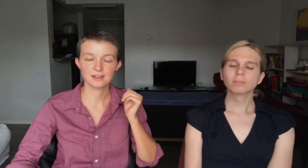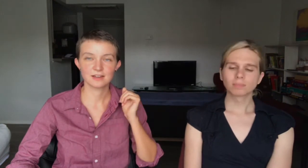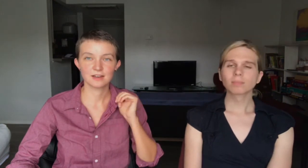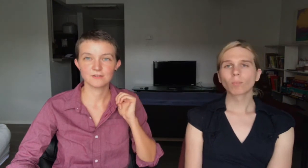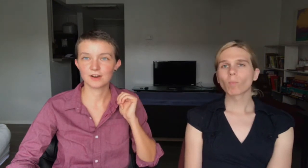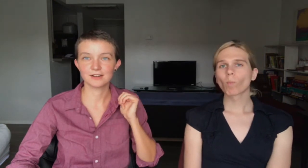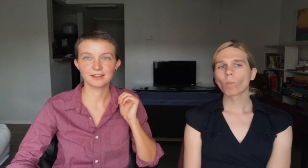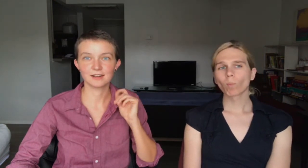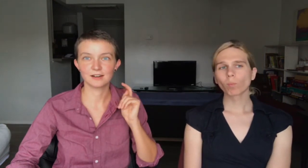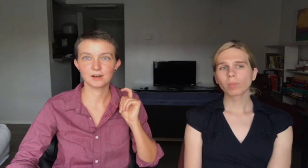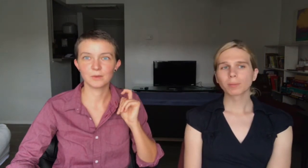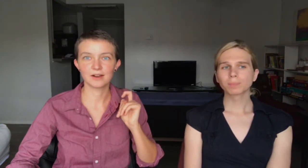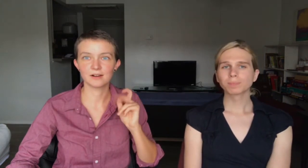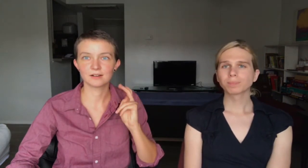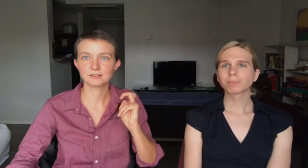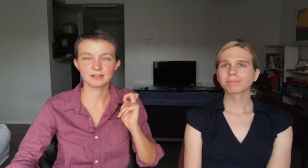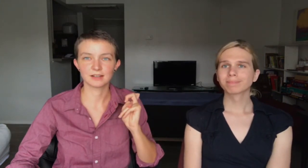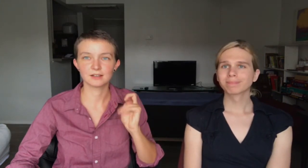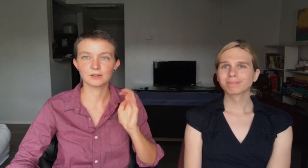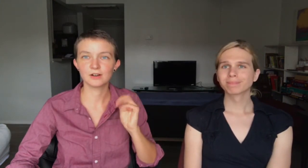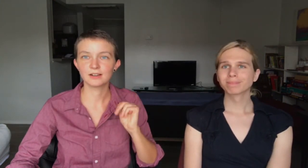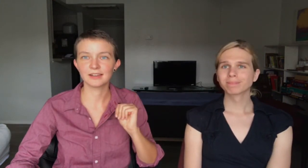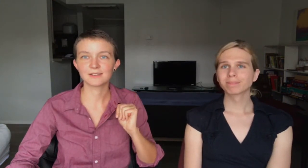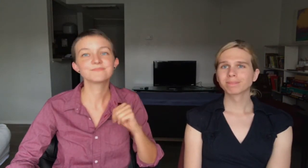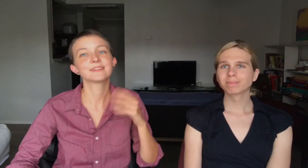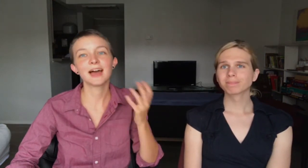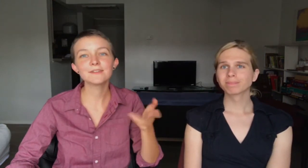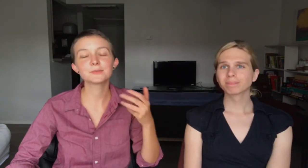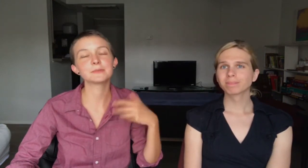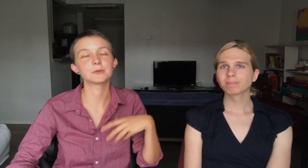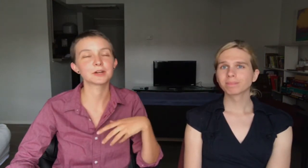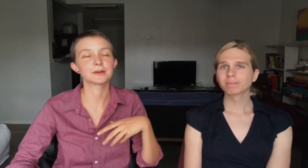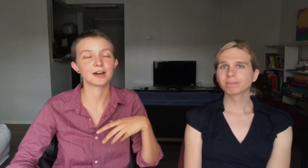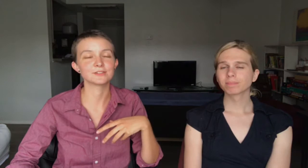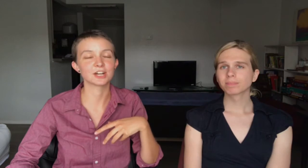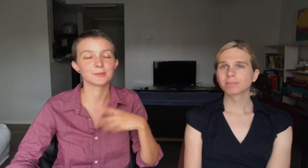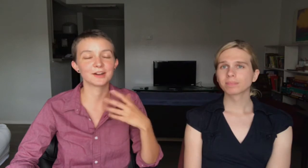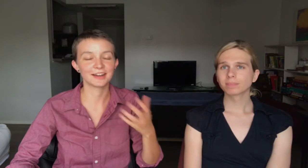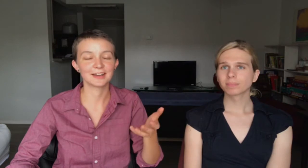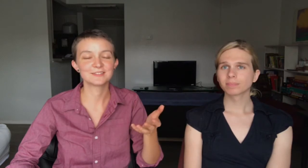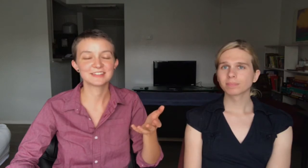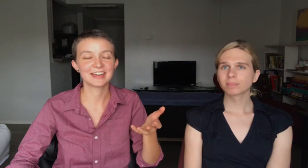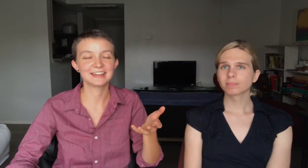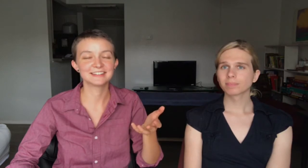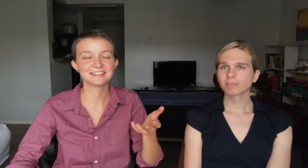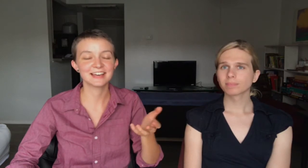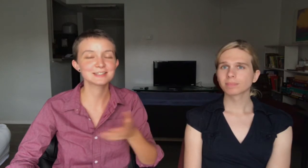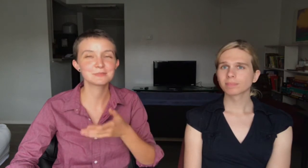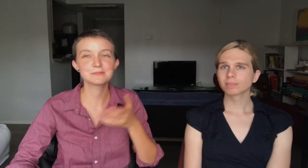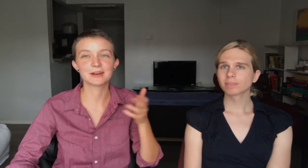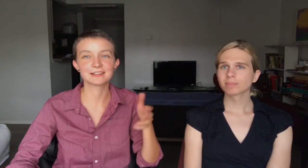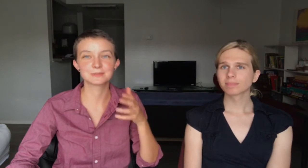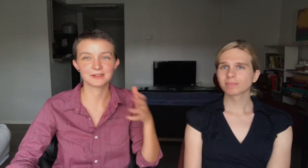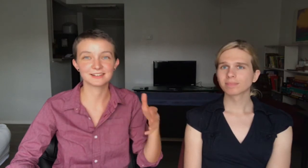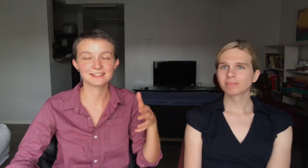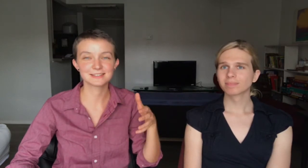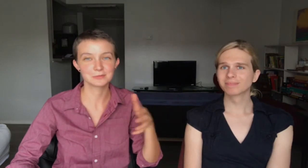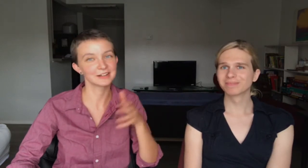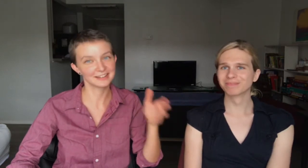And... Very, uh... Aware. Like, I knew... Like, half the people that work at my coffee shop are gay. And... That's been my experience. Working